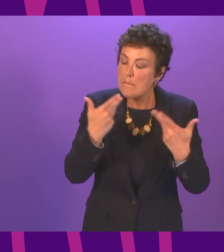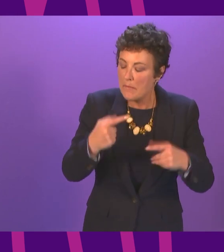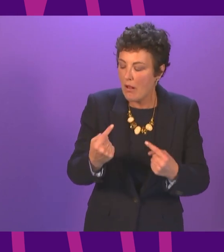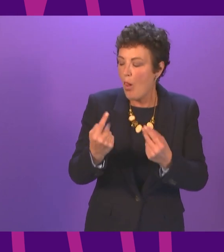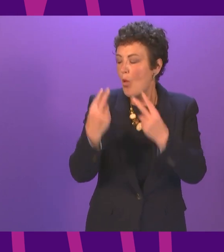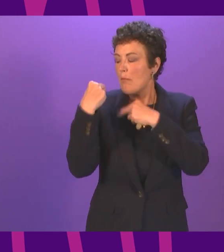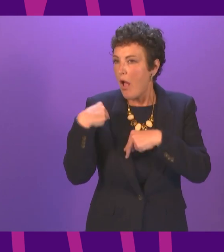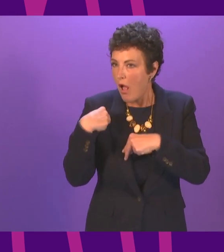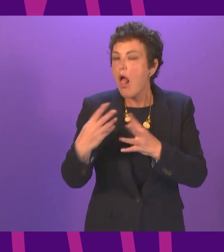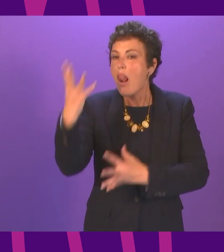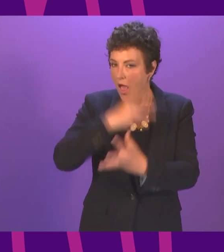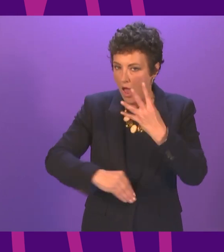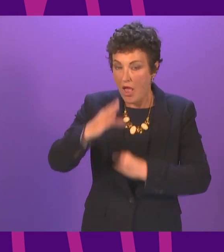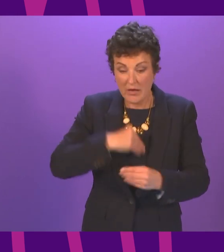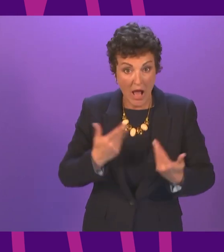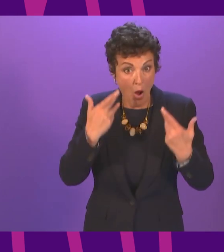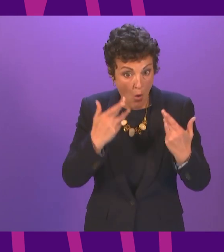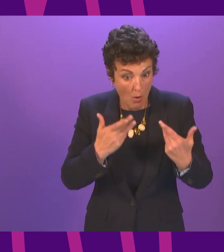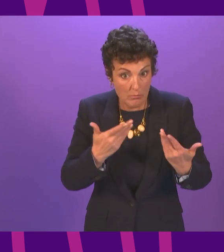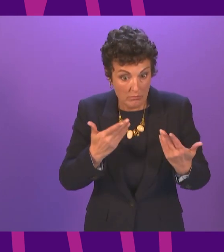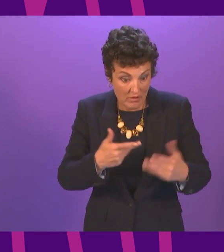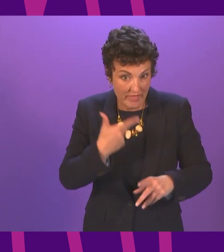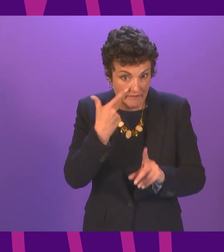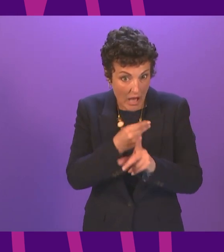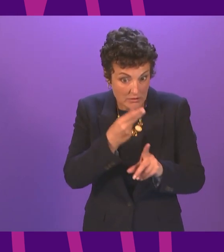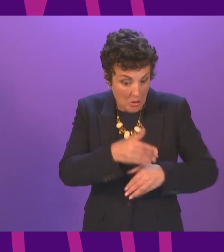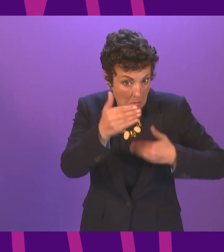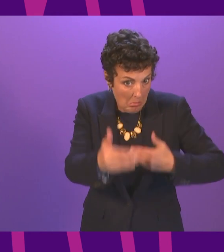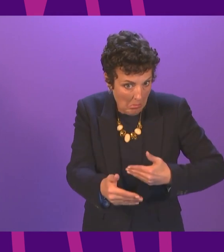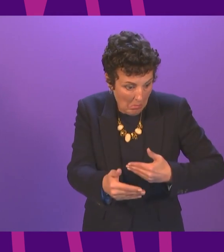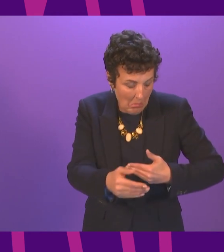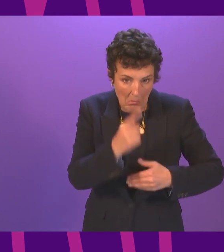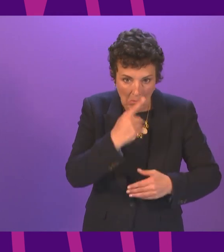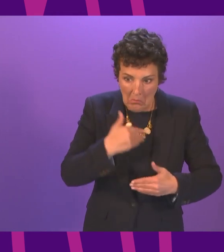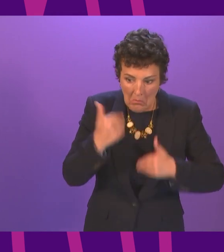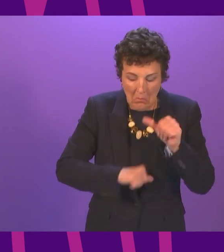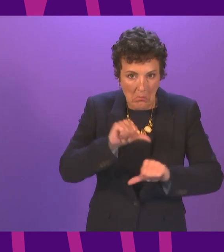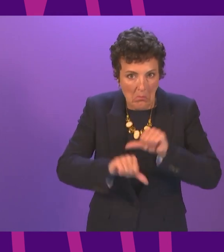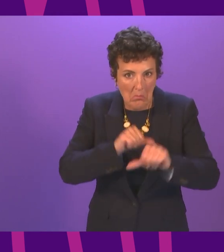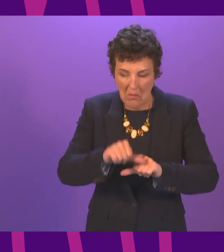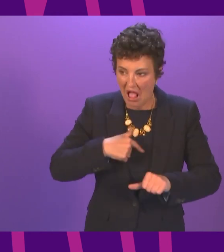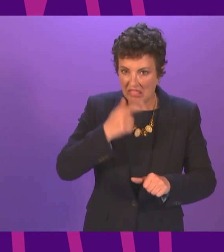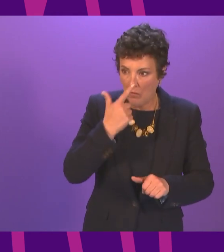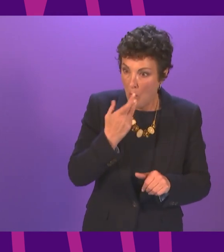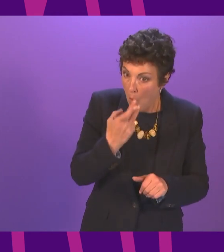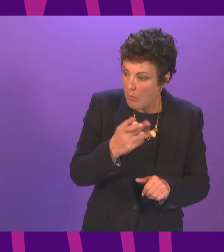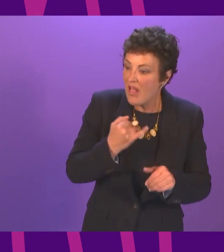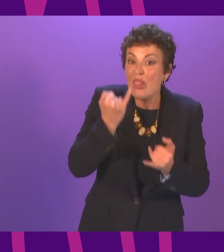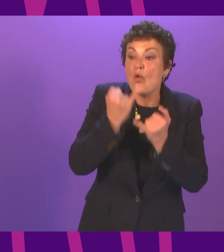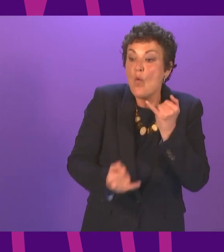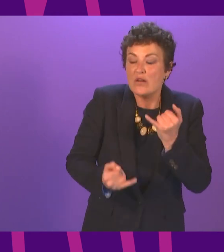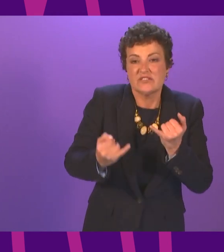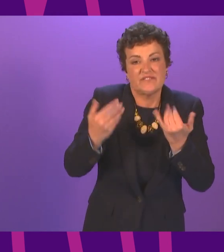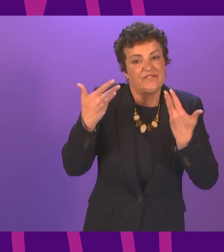vaccination programme, I hope that we are now through the worst, and on the road back to recovery across our economy, across our public services,